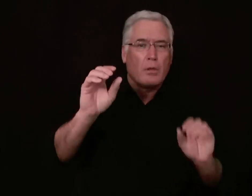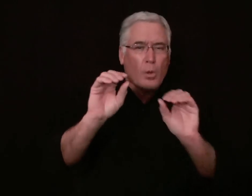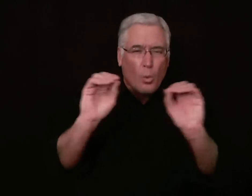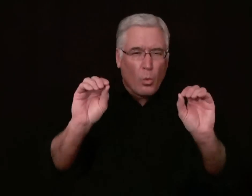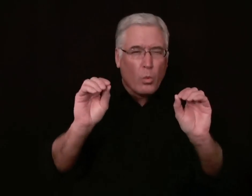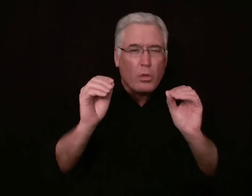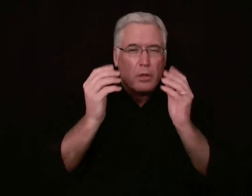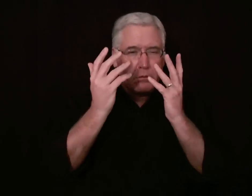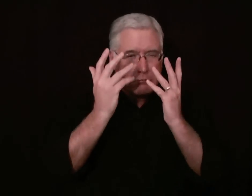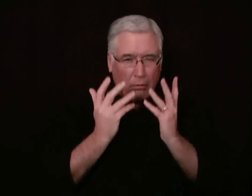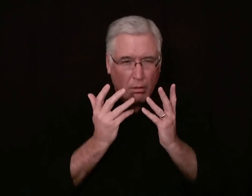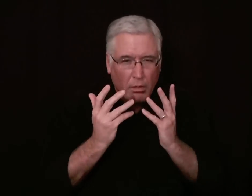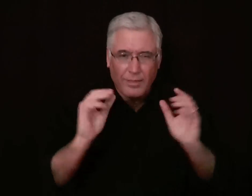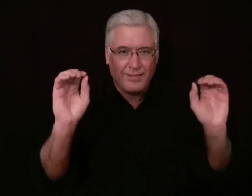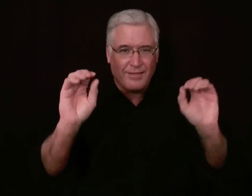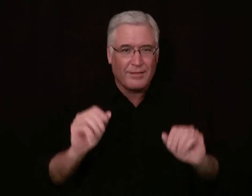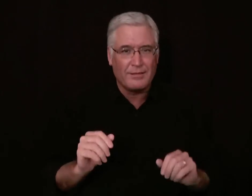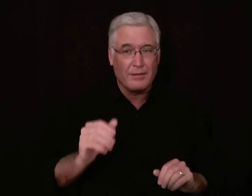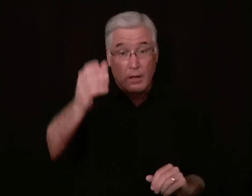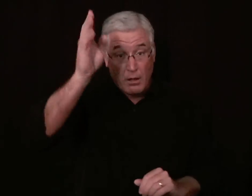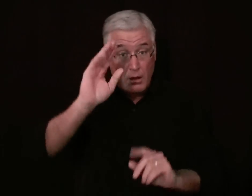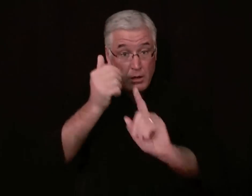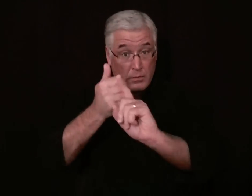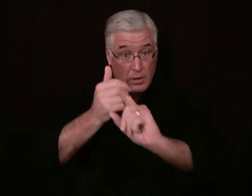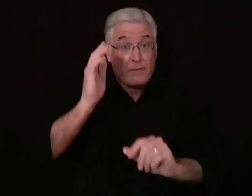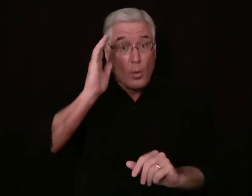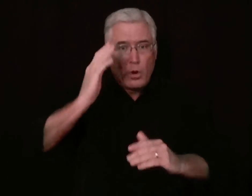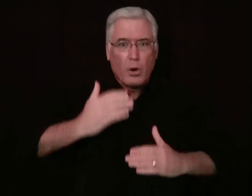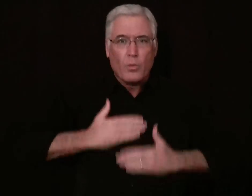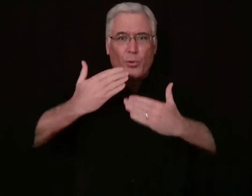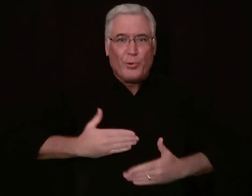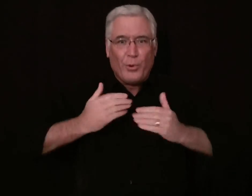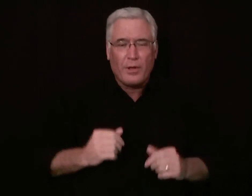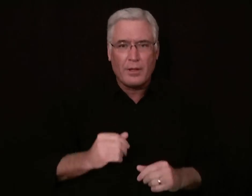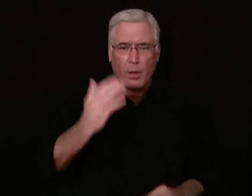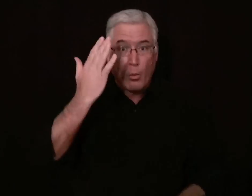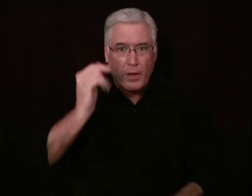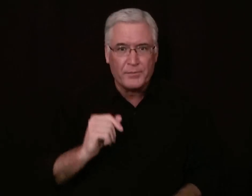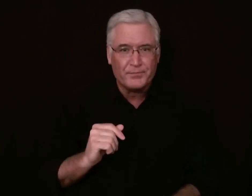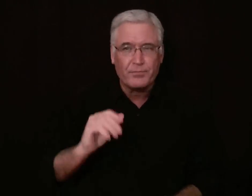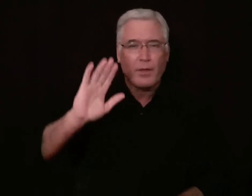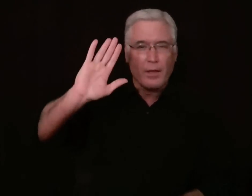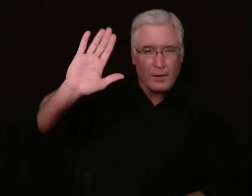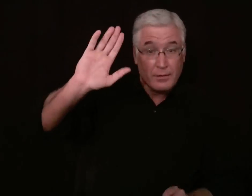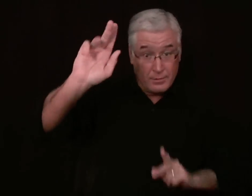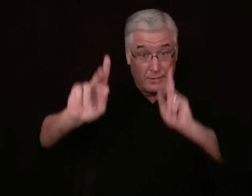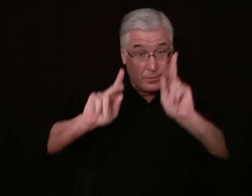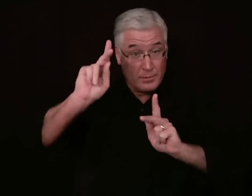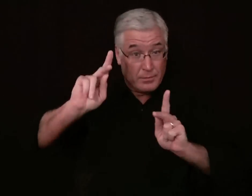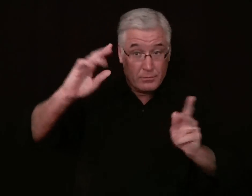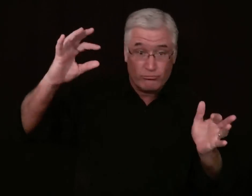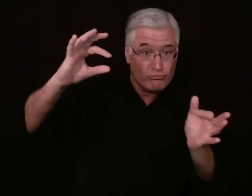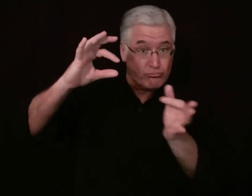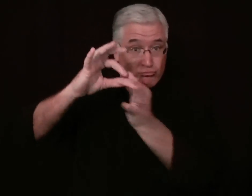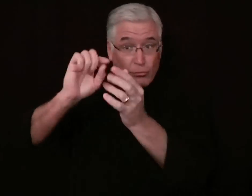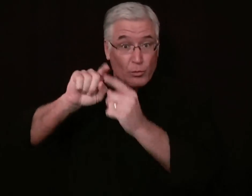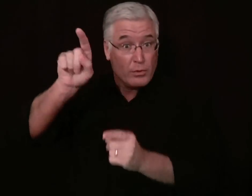There will be no sadness. God himself, he will rejoice because his people have been